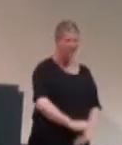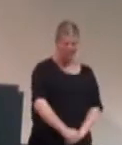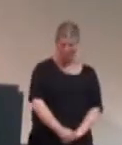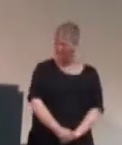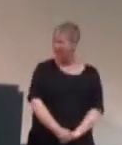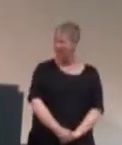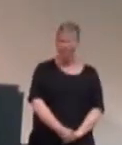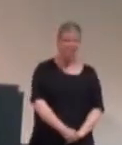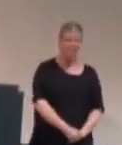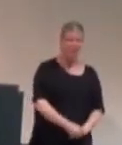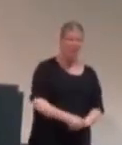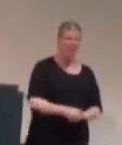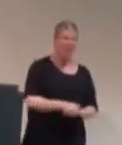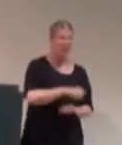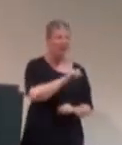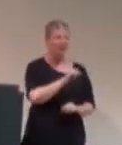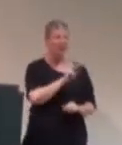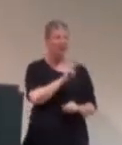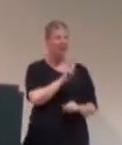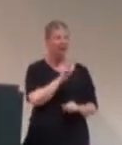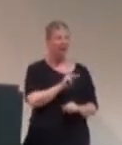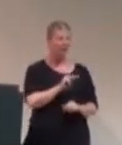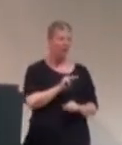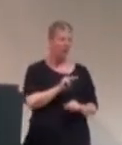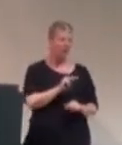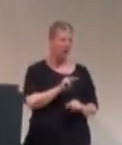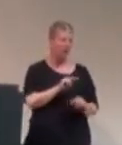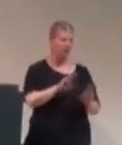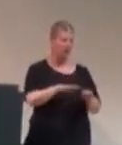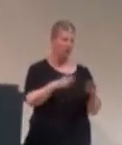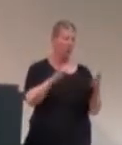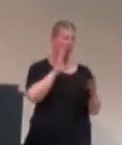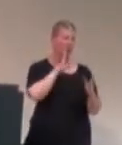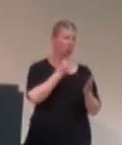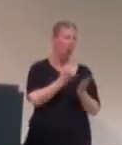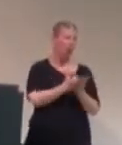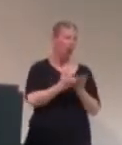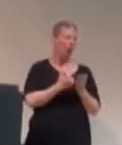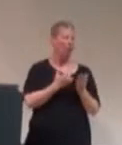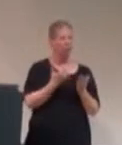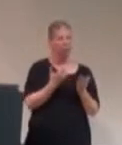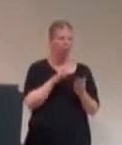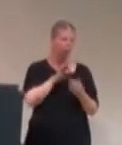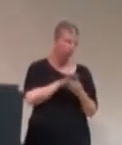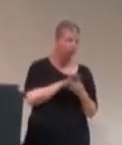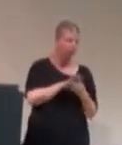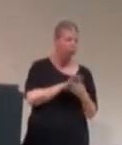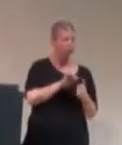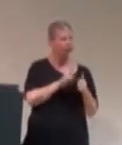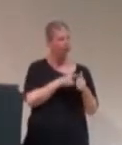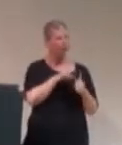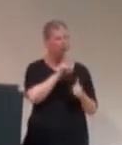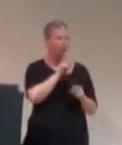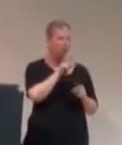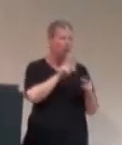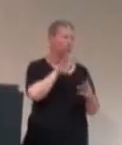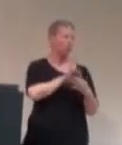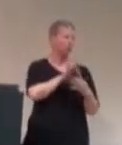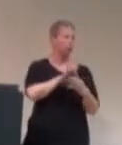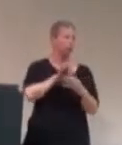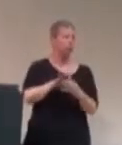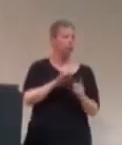So... Obviously, Avon's gonna give you your basic first 30 or so subscribers, and that's what happened with Everything's A-OK.